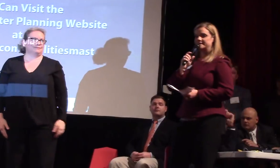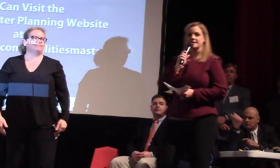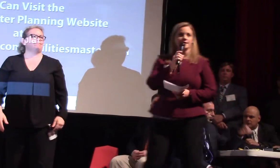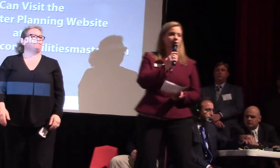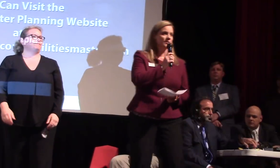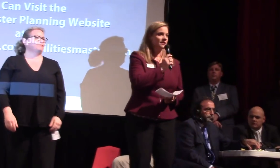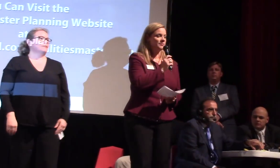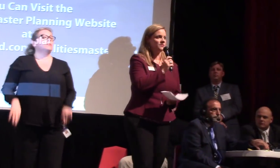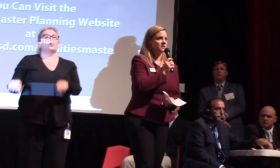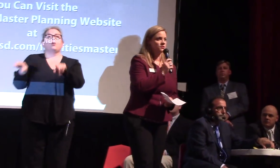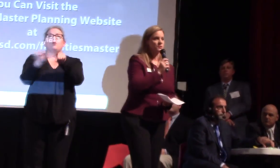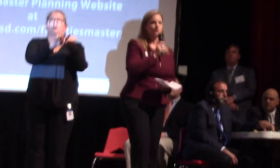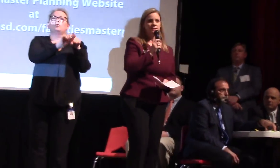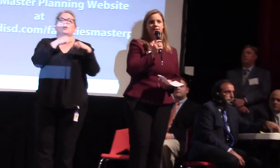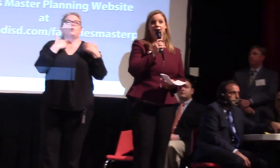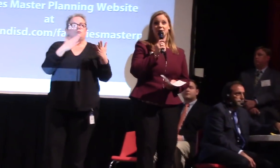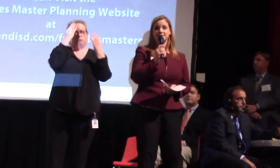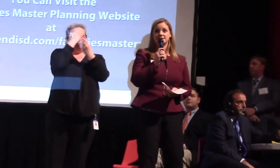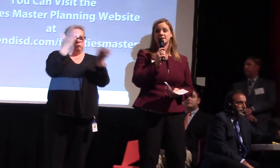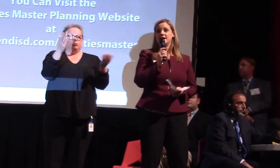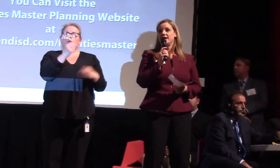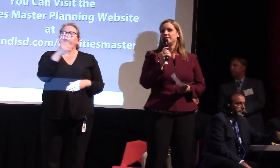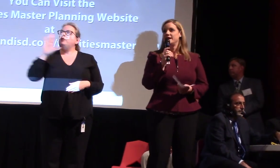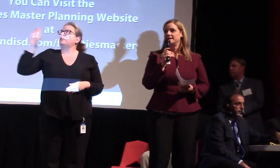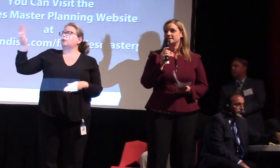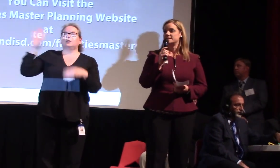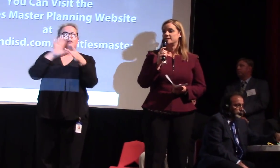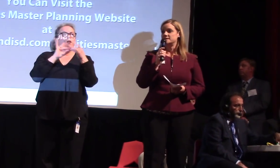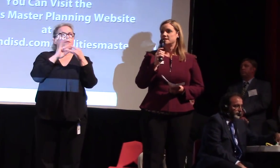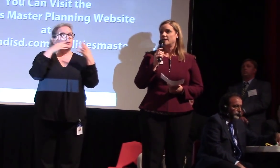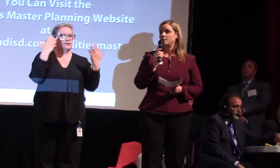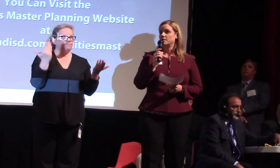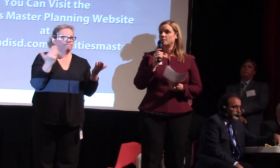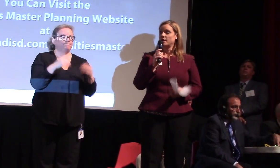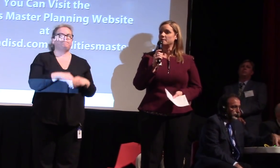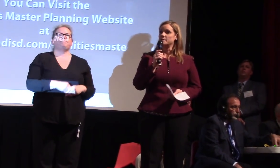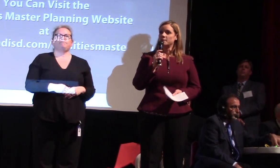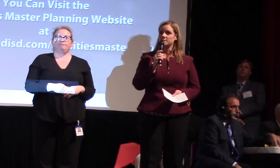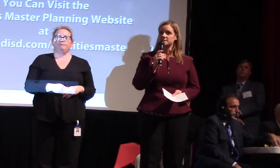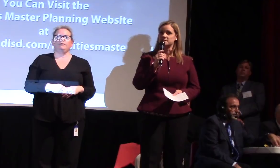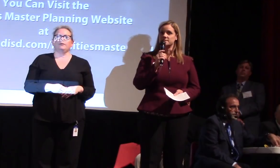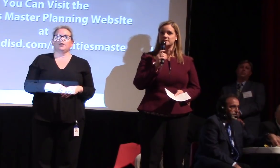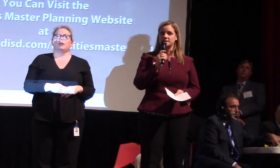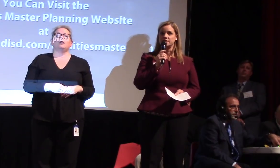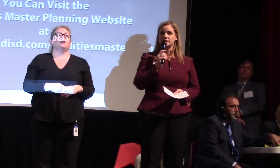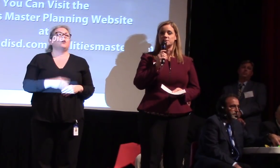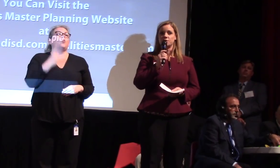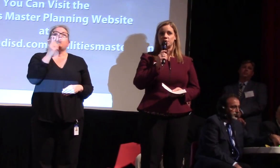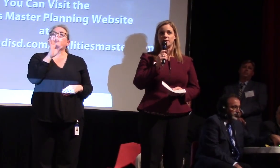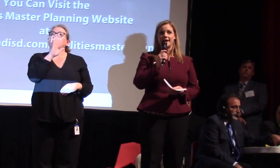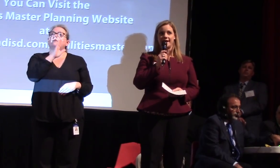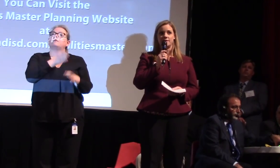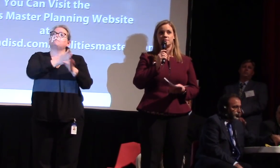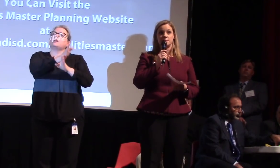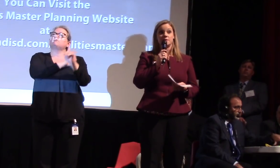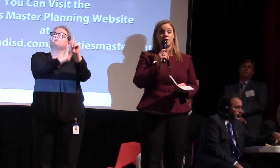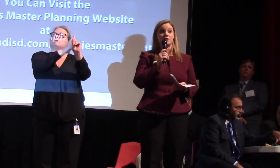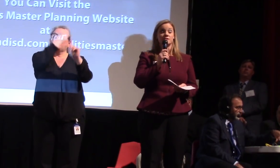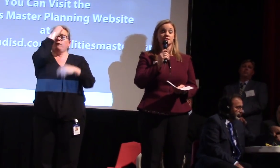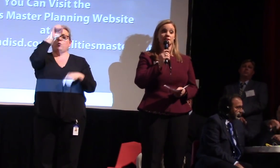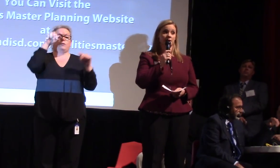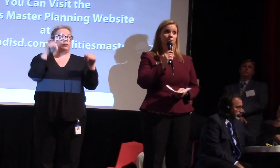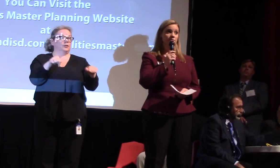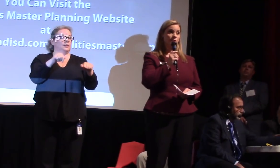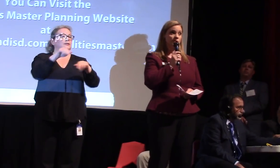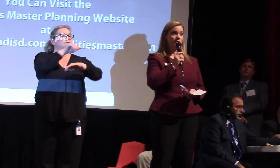I'd like to echo a couple of Dr. Dupree's comments and that is that one of the primary purposes of this evening is for you to have to be a